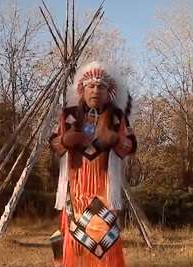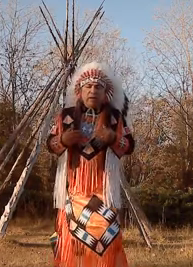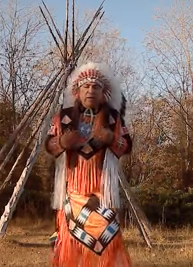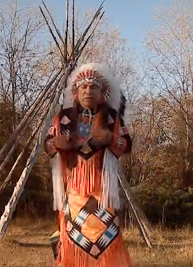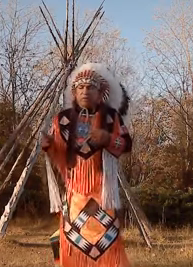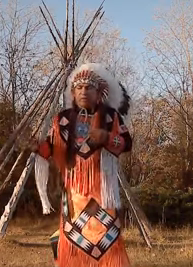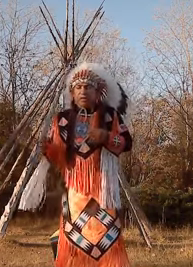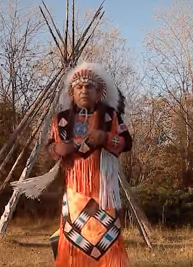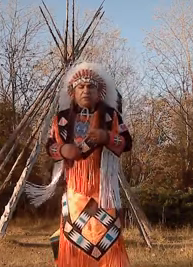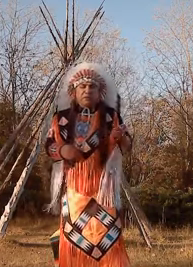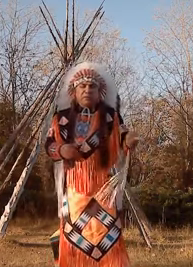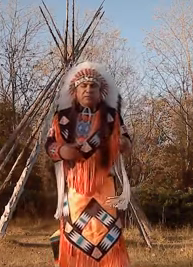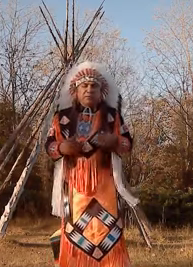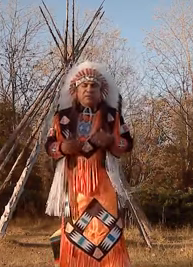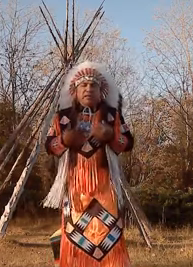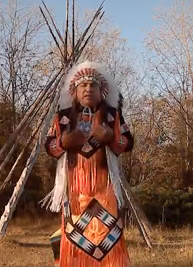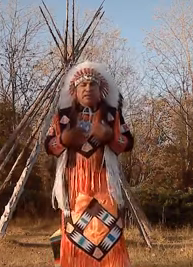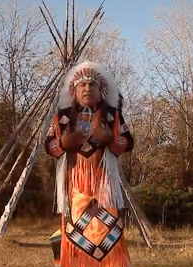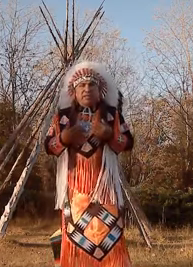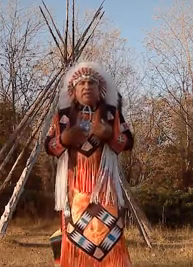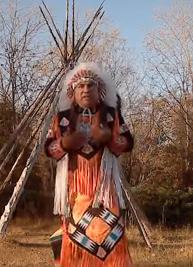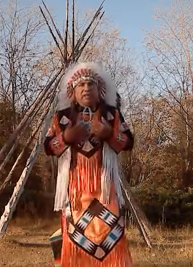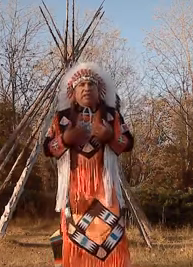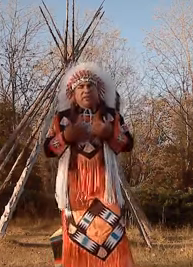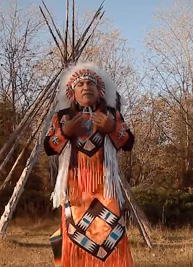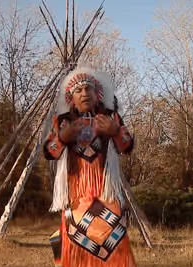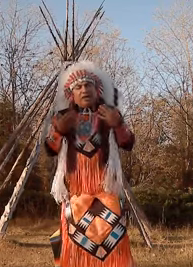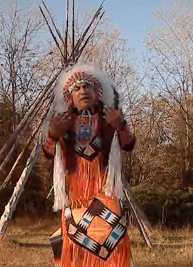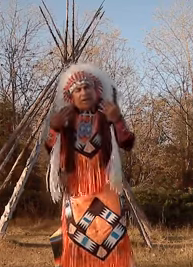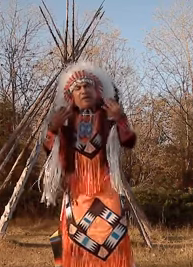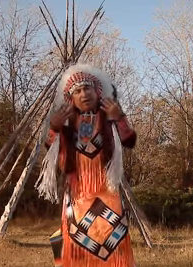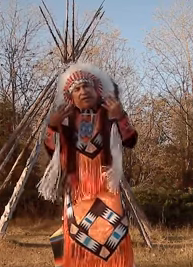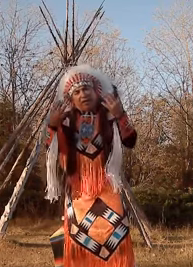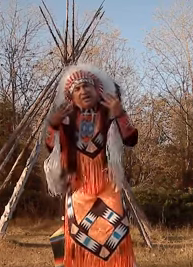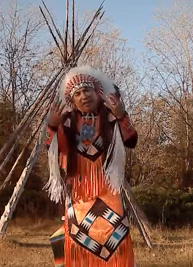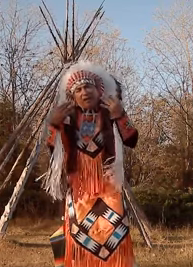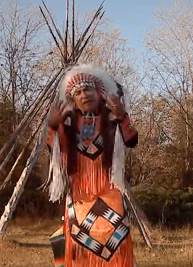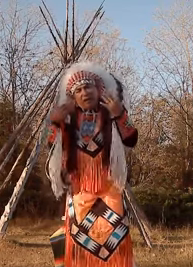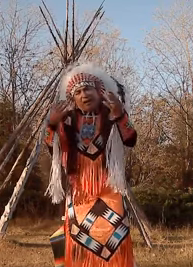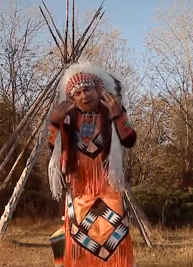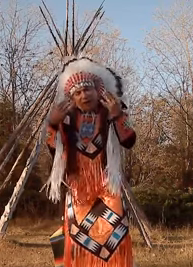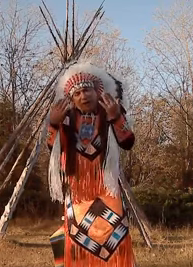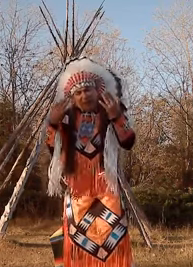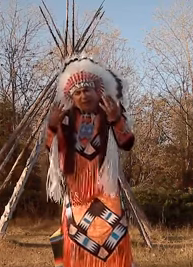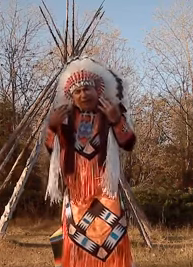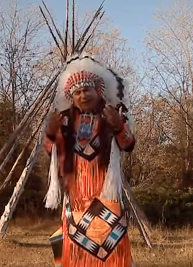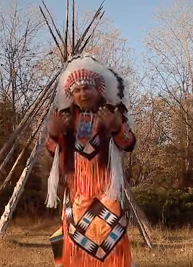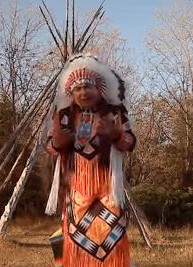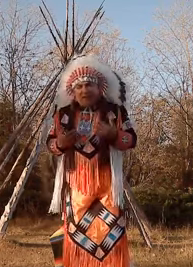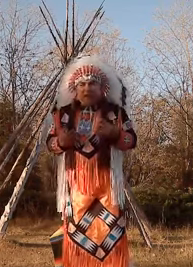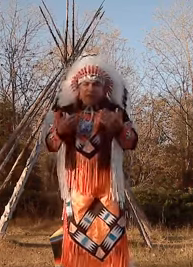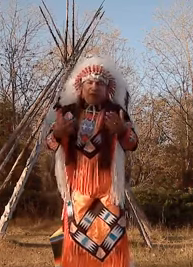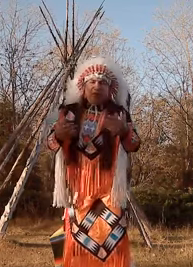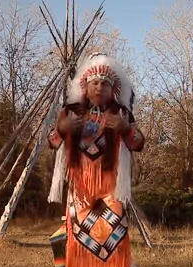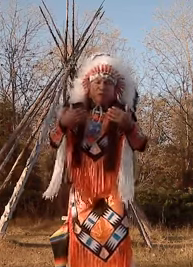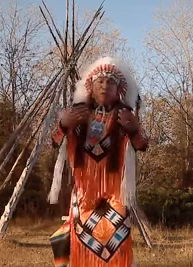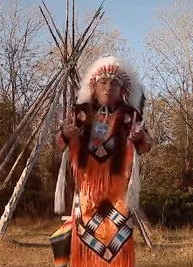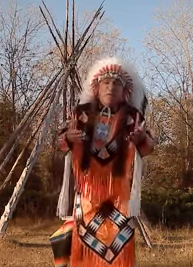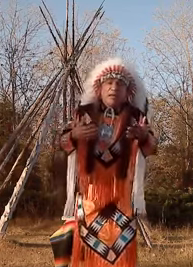out you know if you're telling a story and it was funny then you know you know you put a